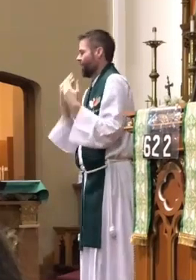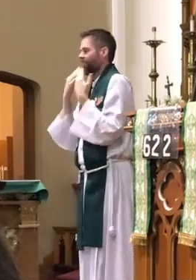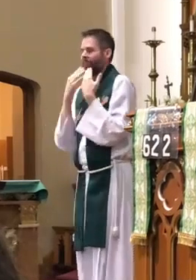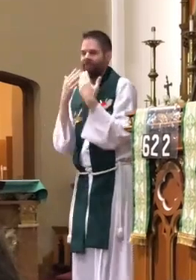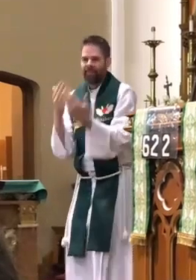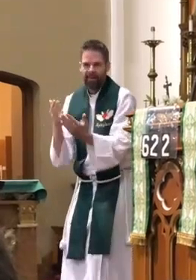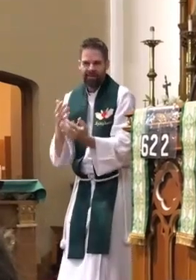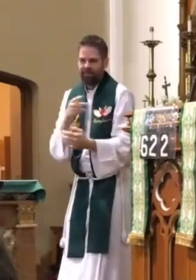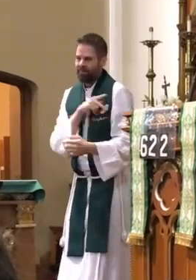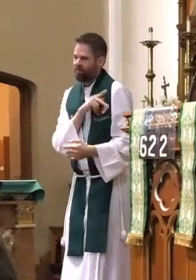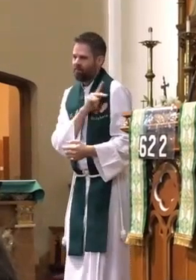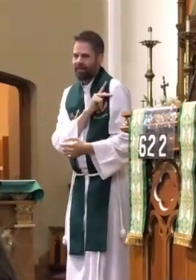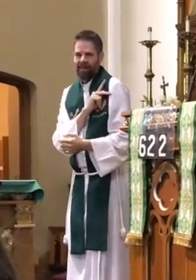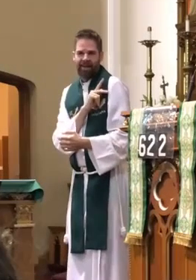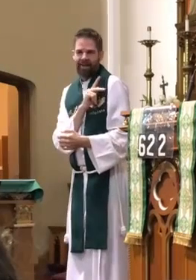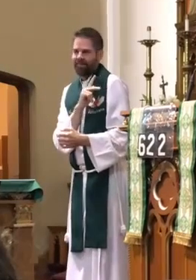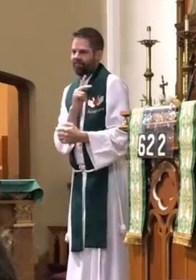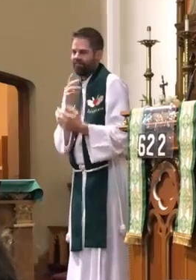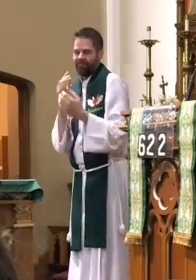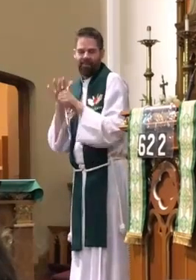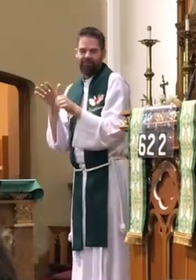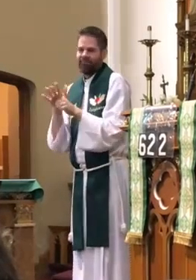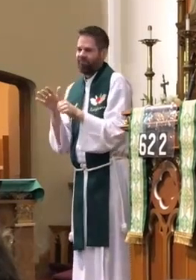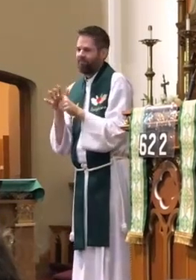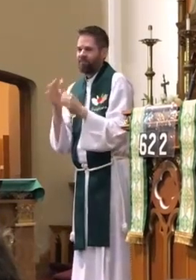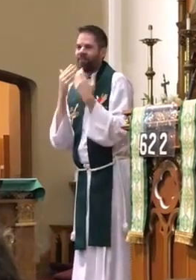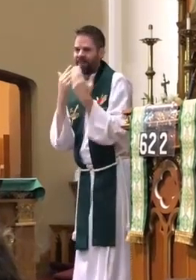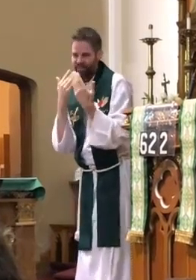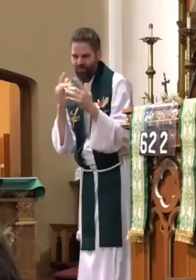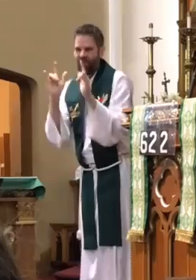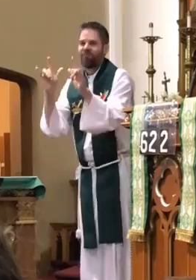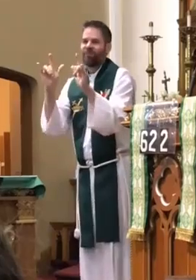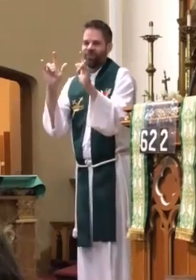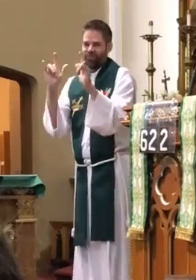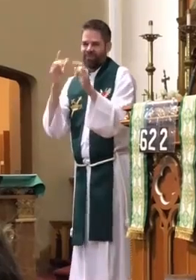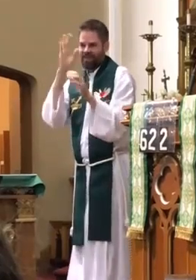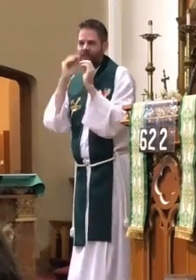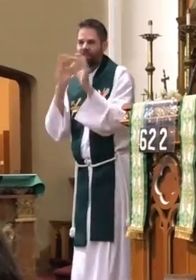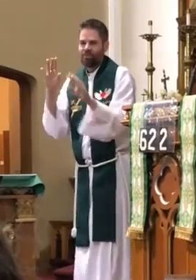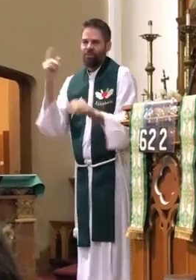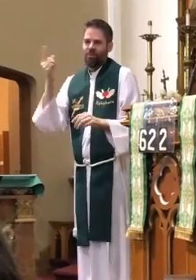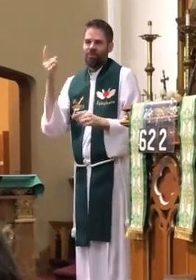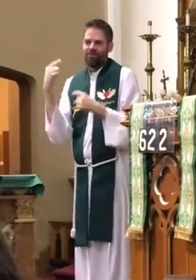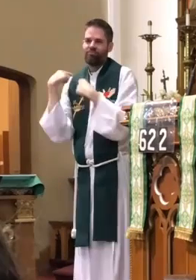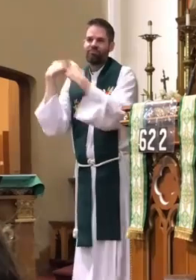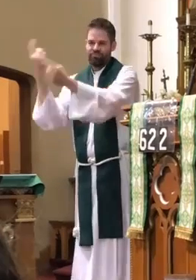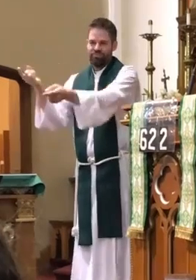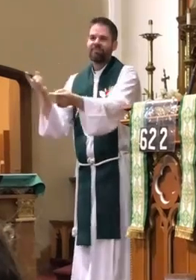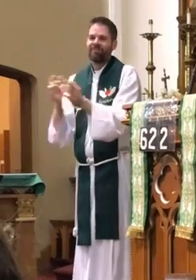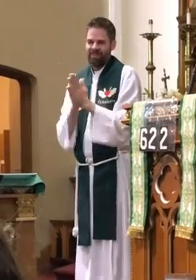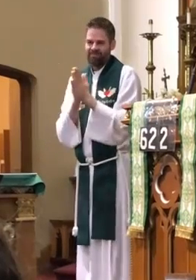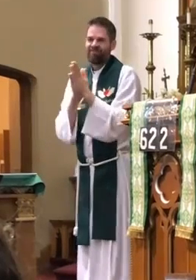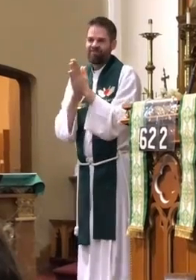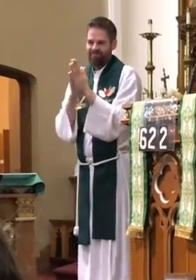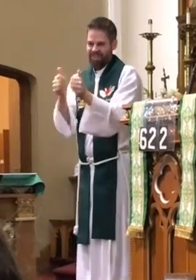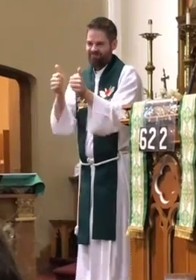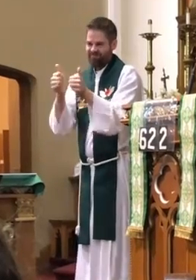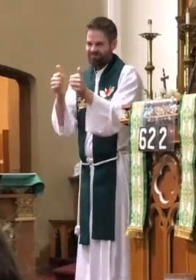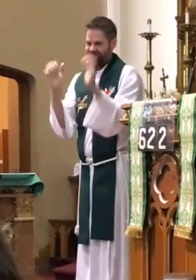we cannot thank Patty enough and express our gratitude of how much we love you. And all the